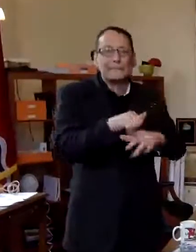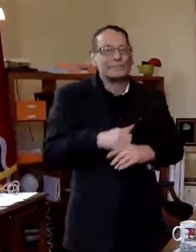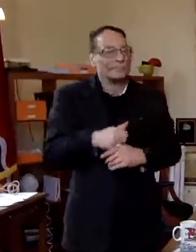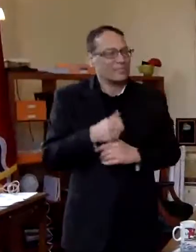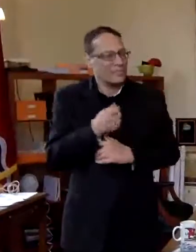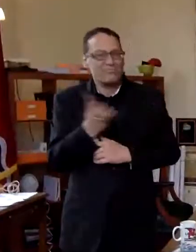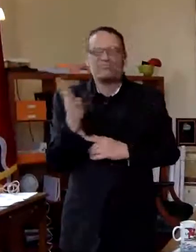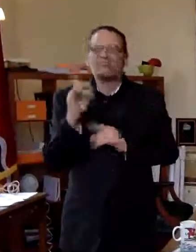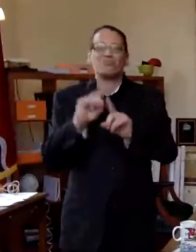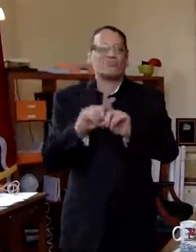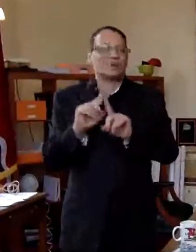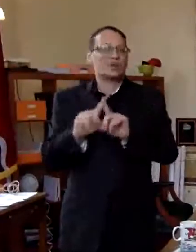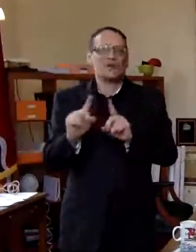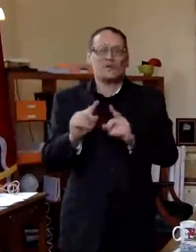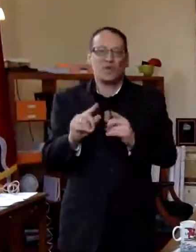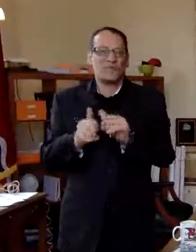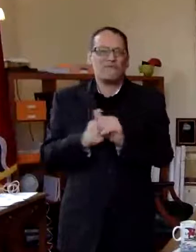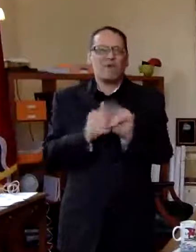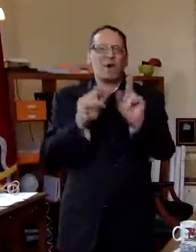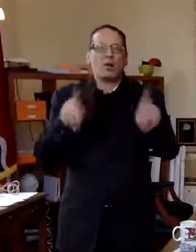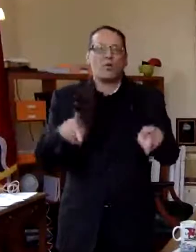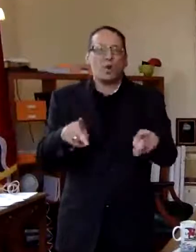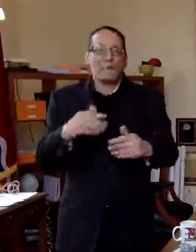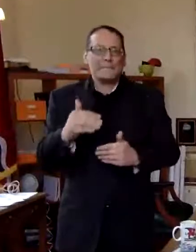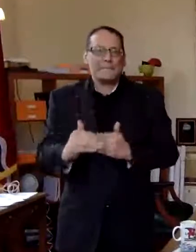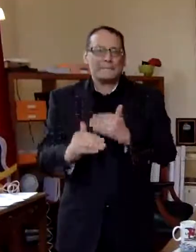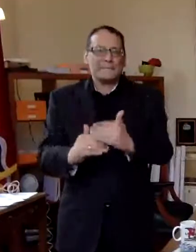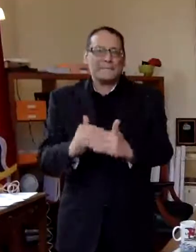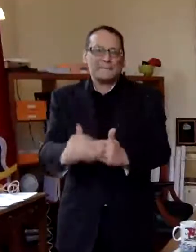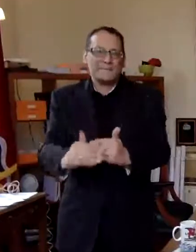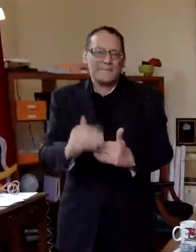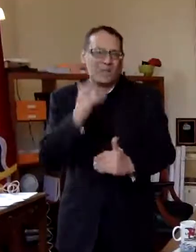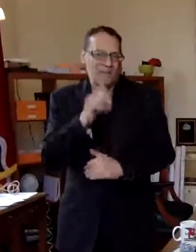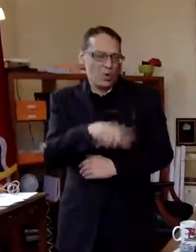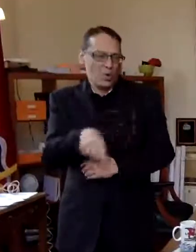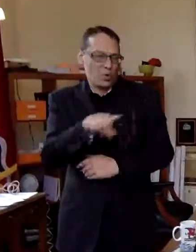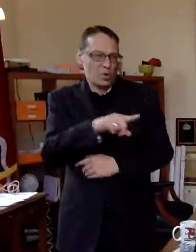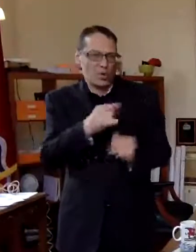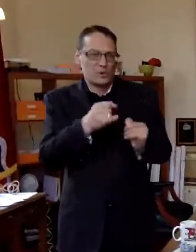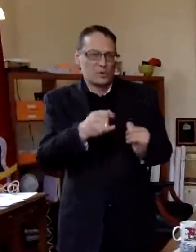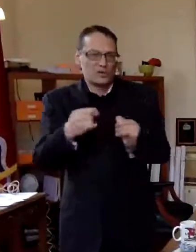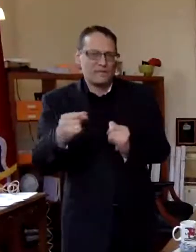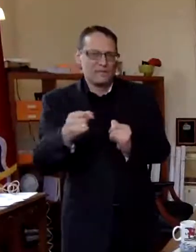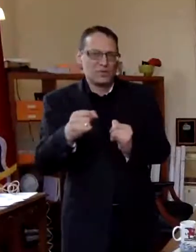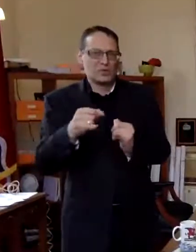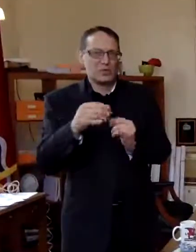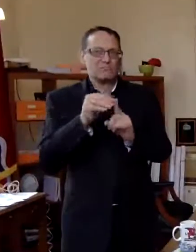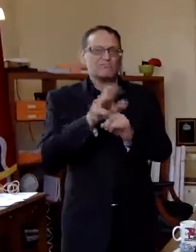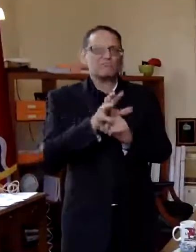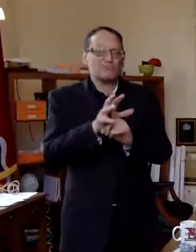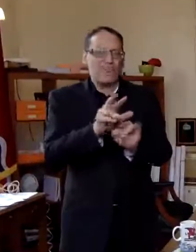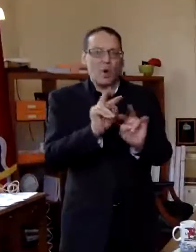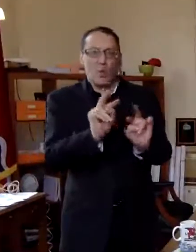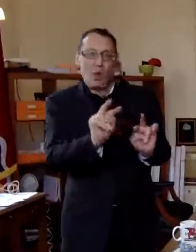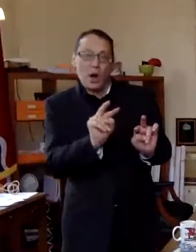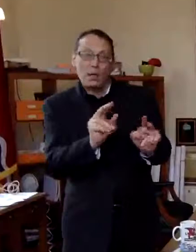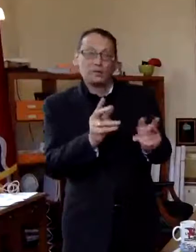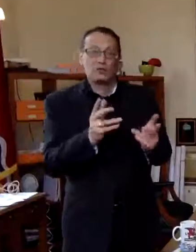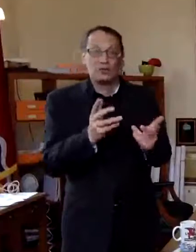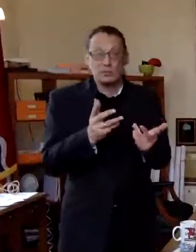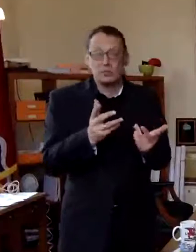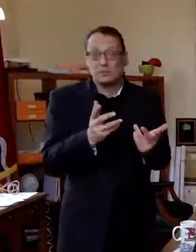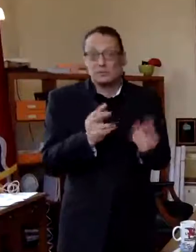steps to follow up with those individuals who um are are being uh watched being